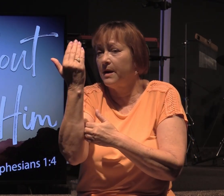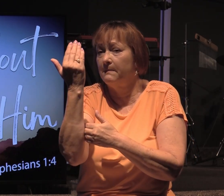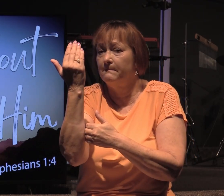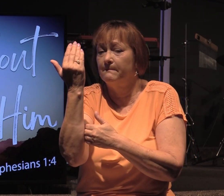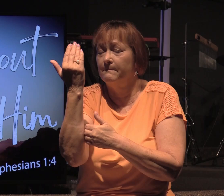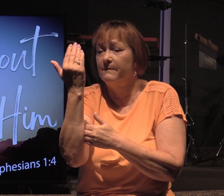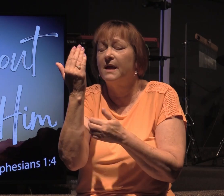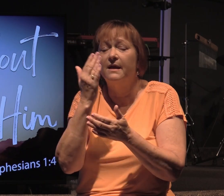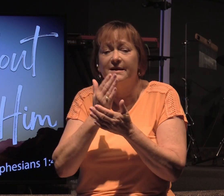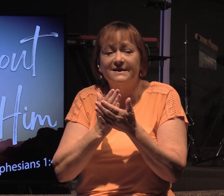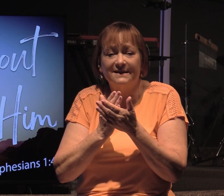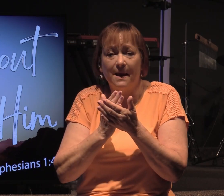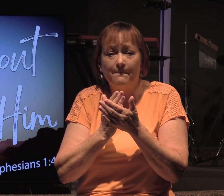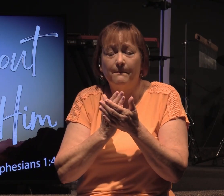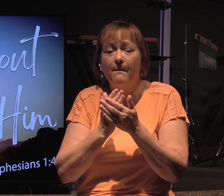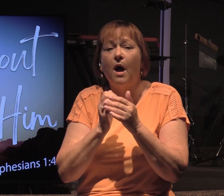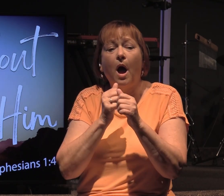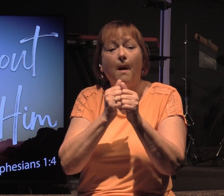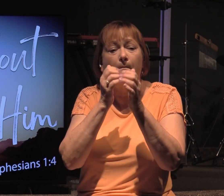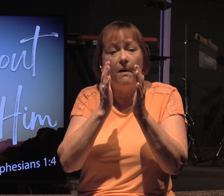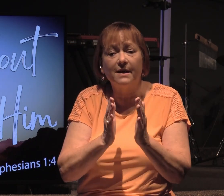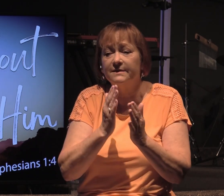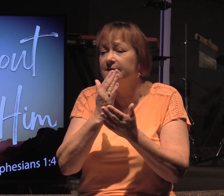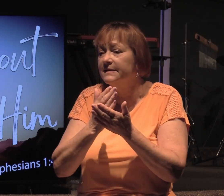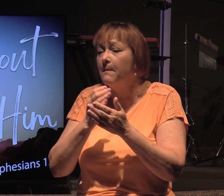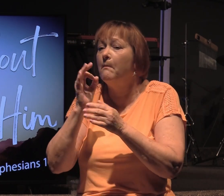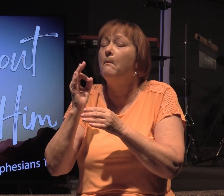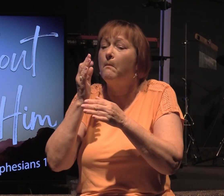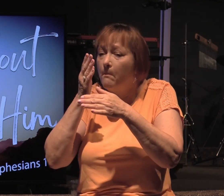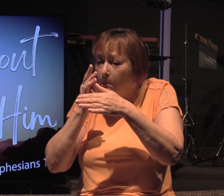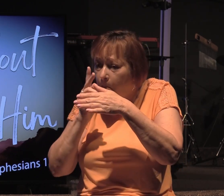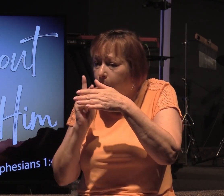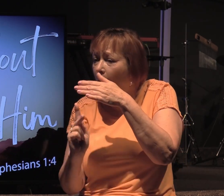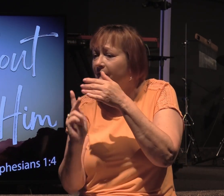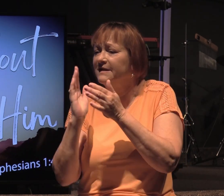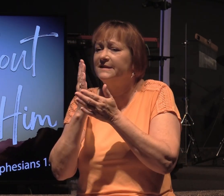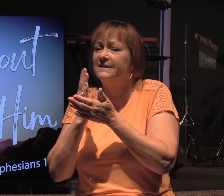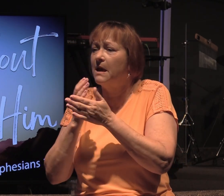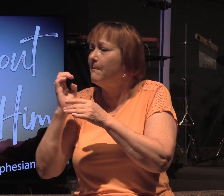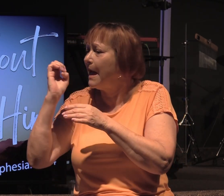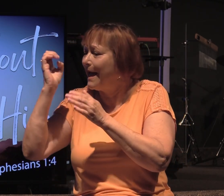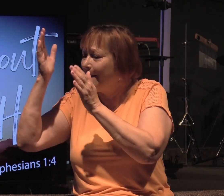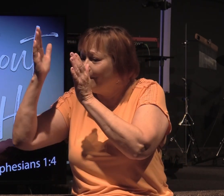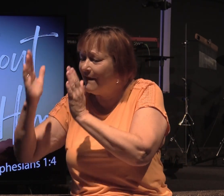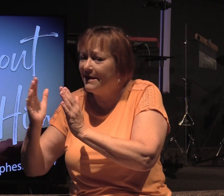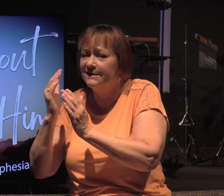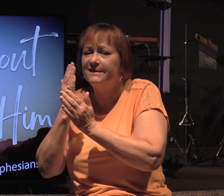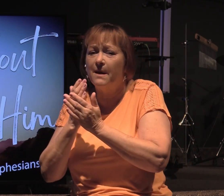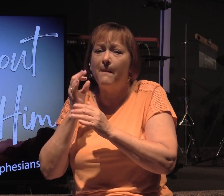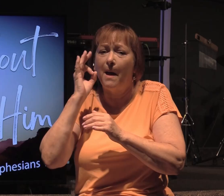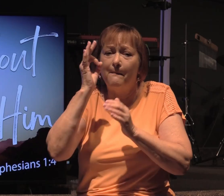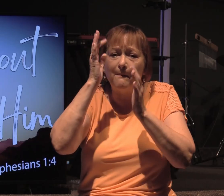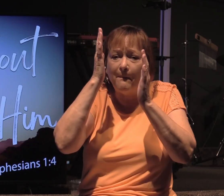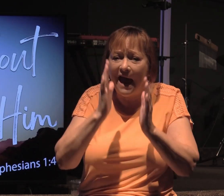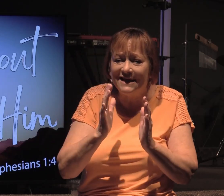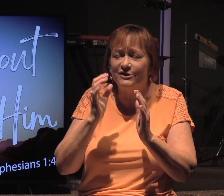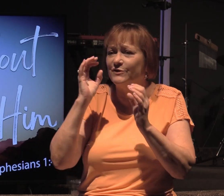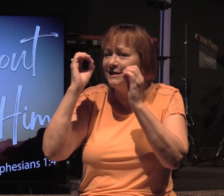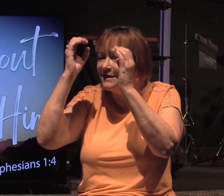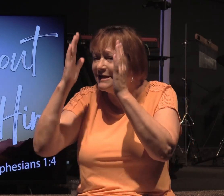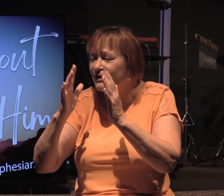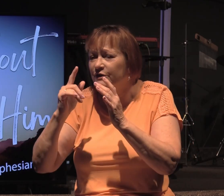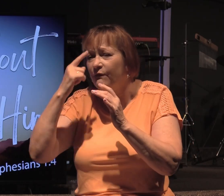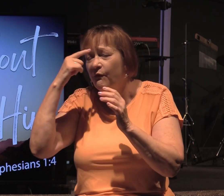It gave some to be apostles, some prophets, some evangelists, some pastors, teachers for the